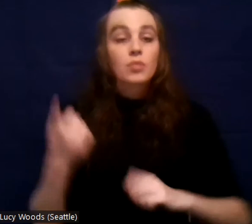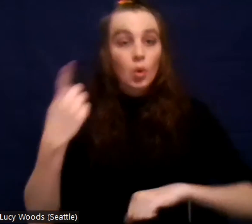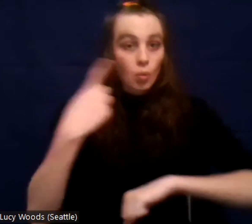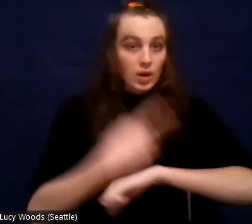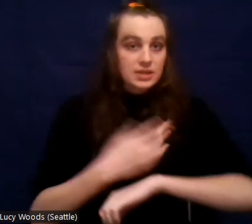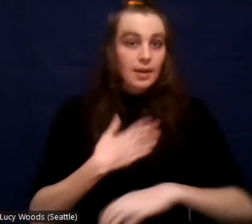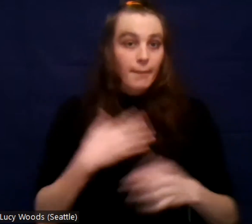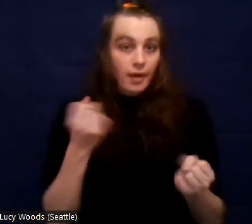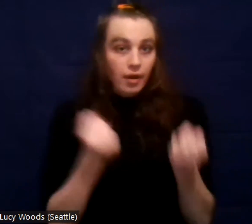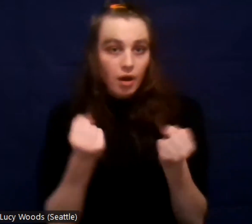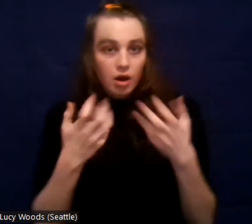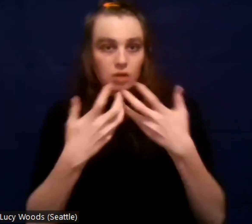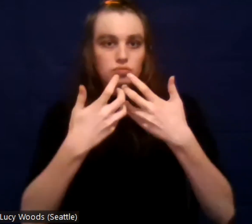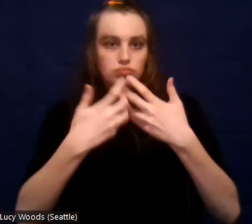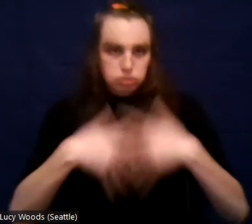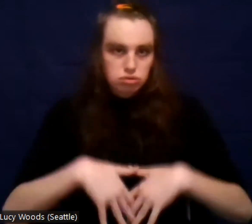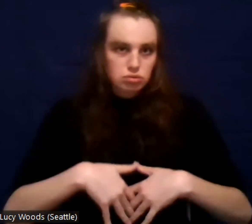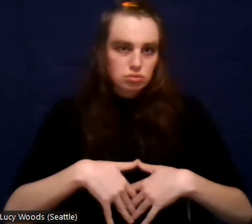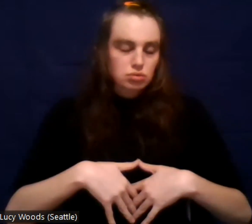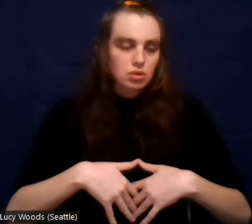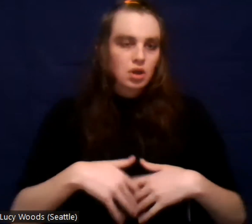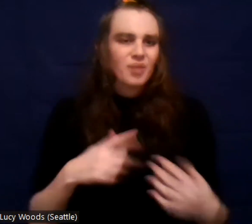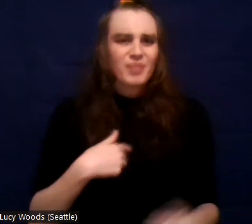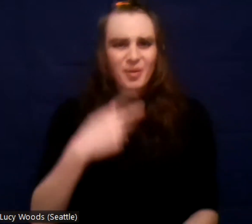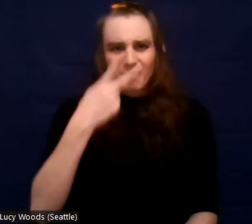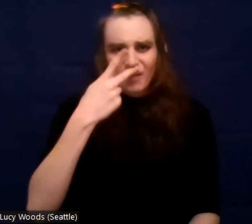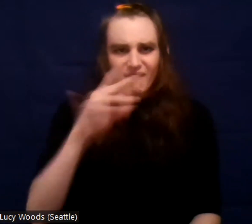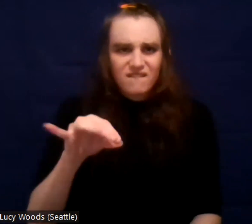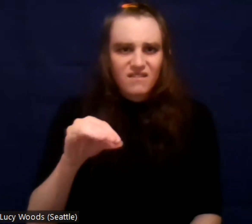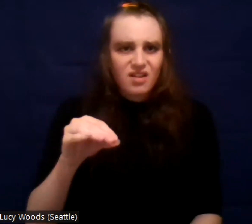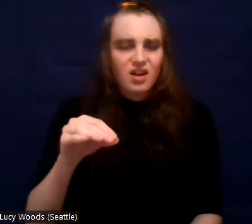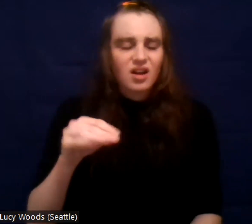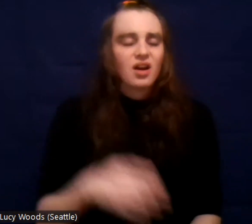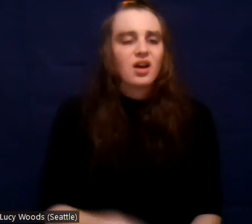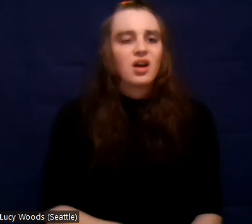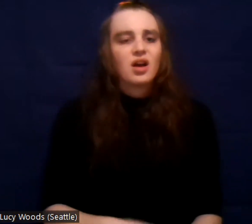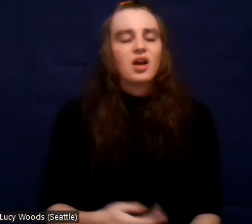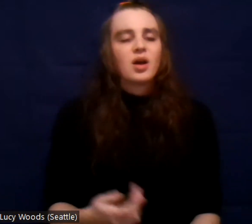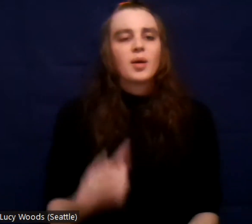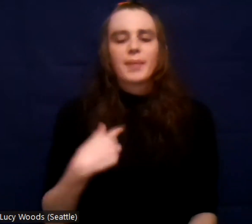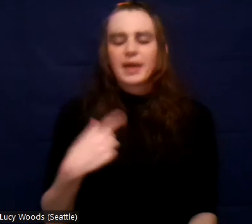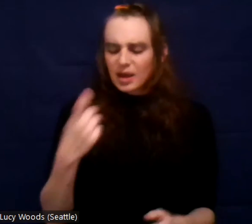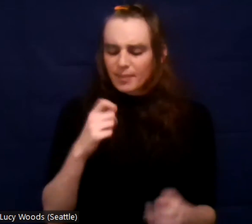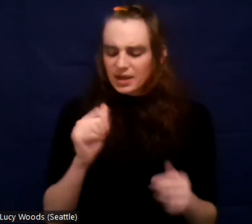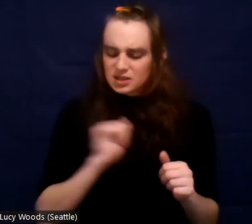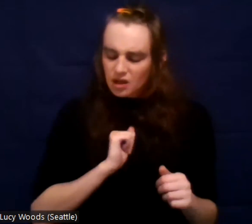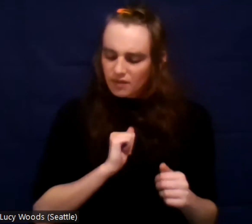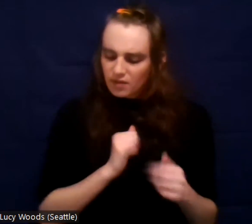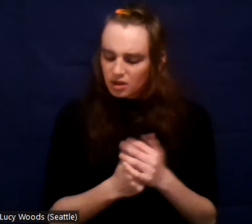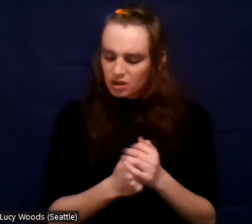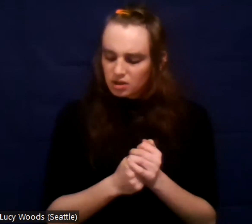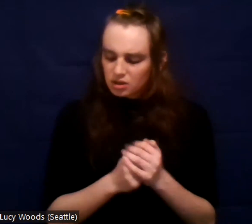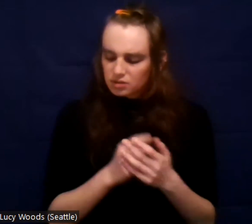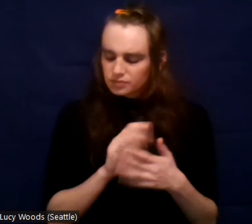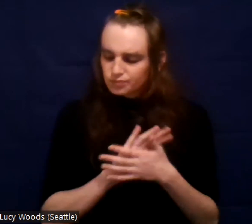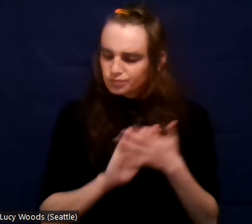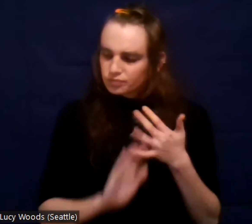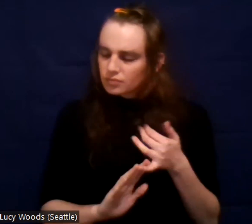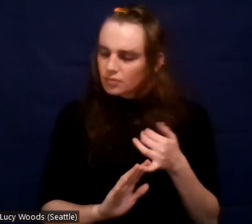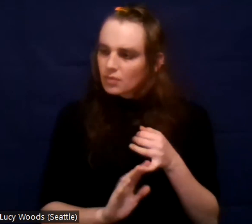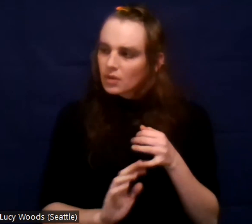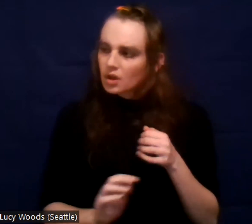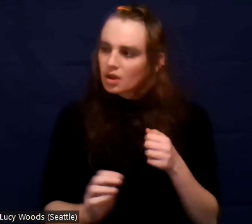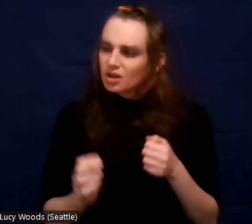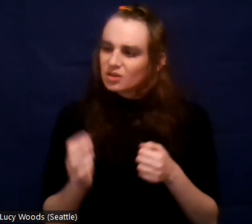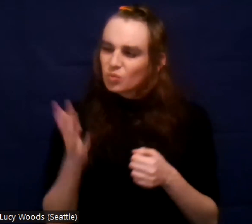and I was, I was pissed off and I started asking myself some questions. Why does this